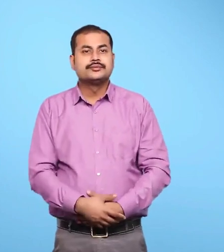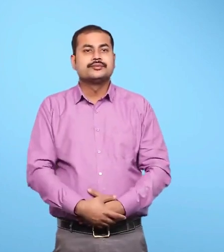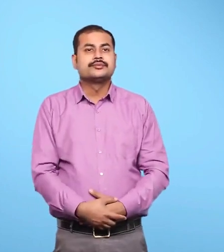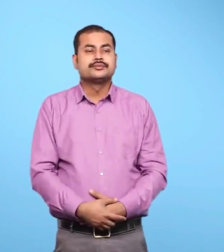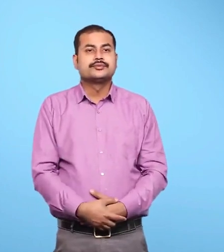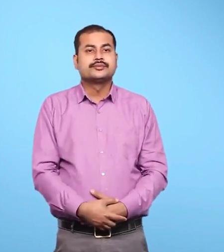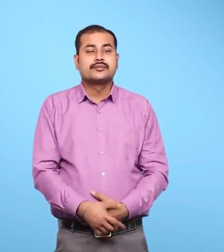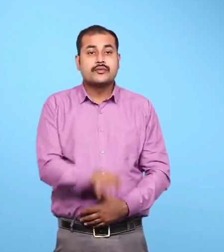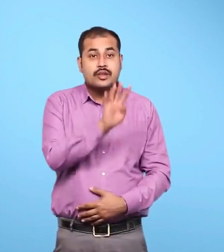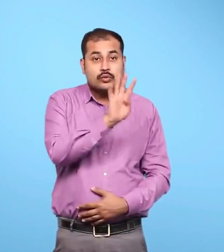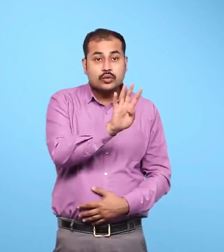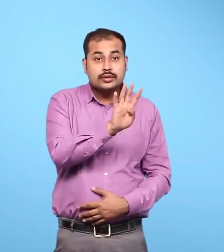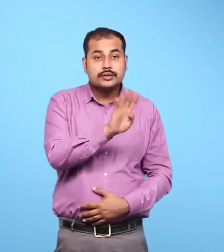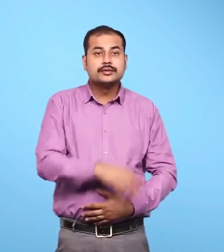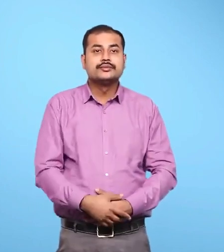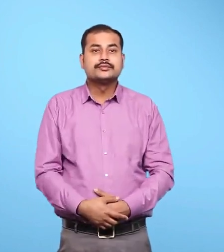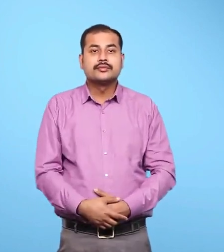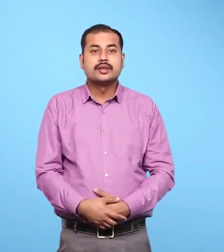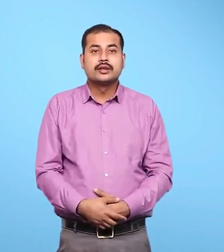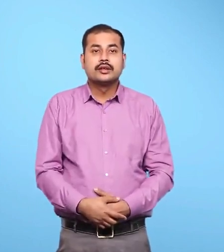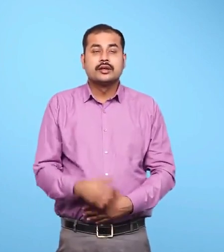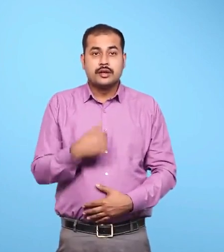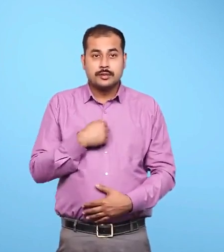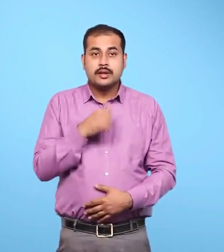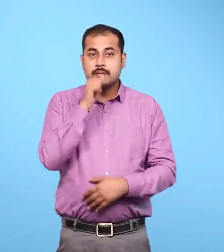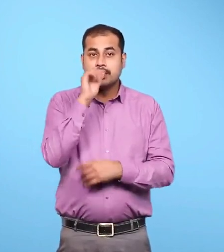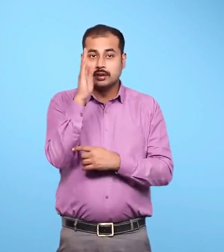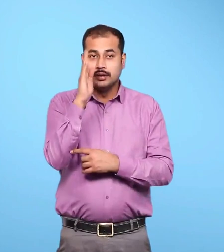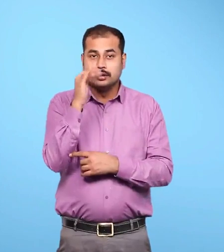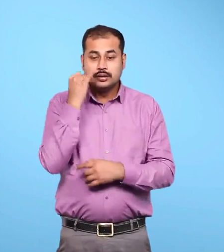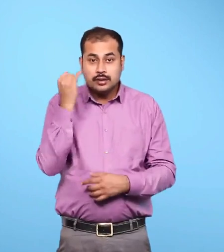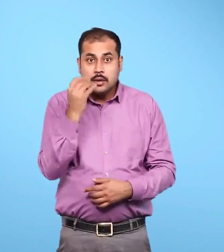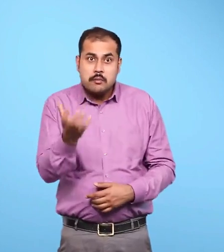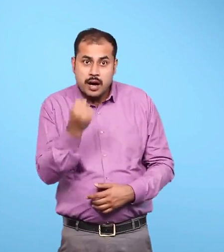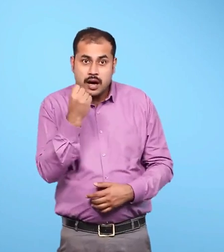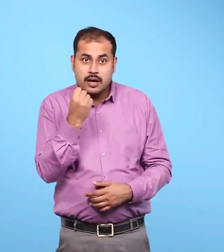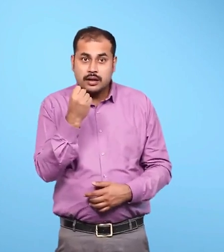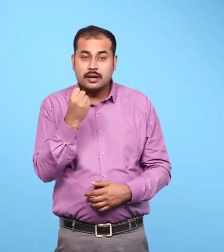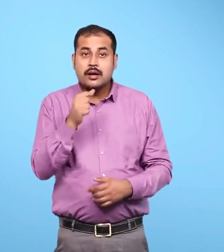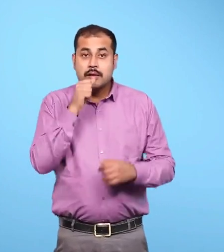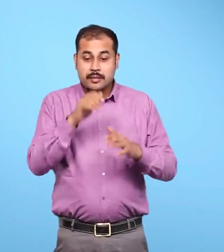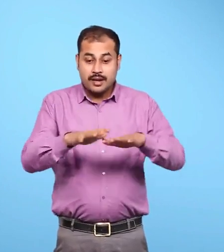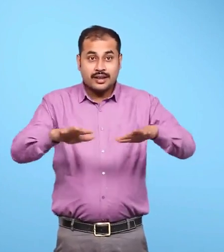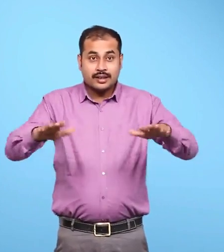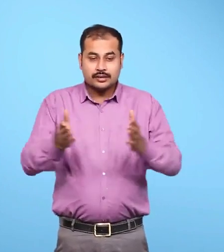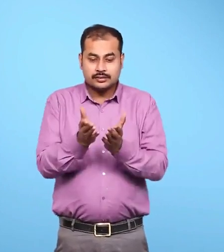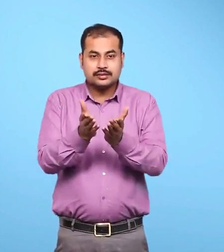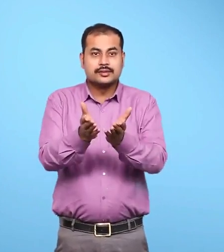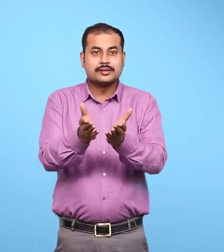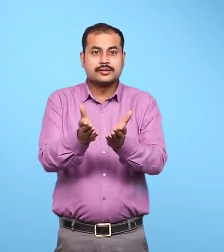4 I found, blank, empty bottle floating in the